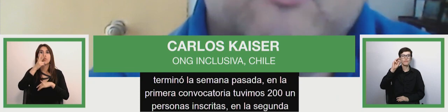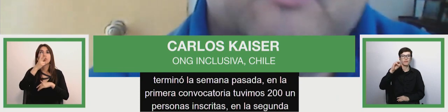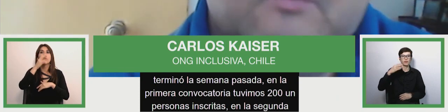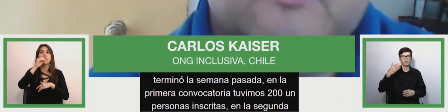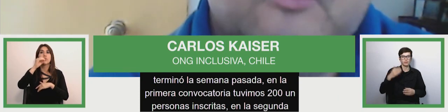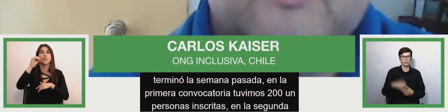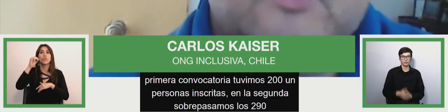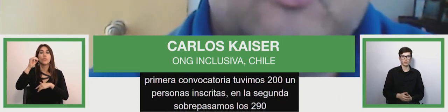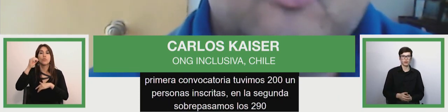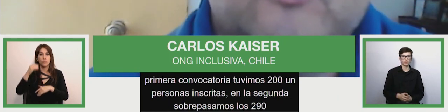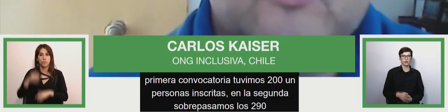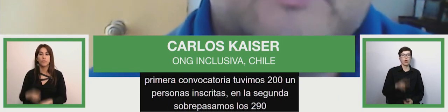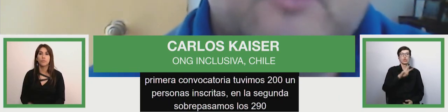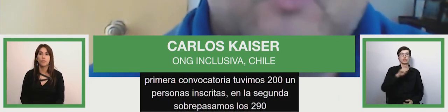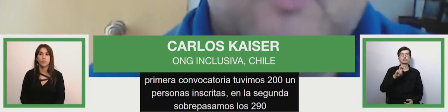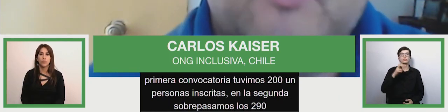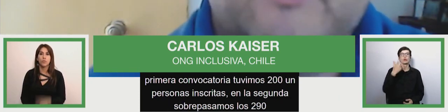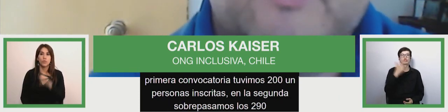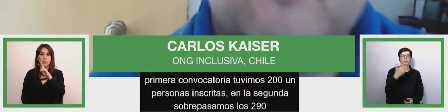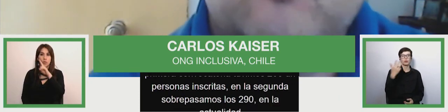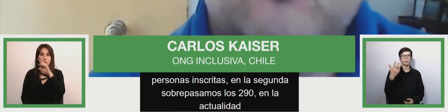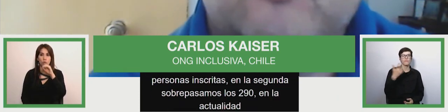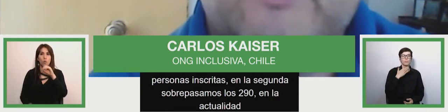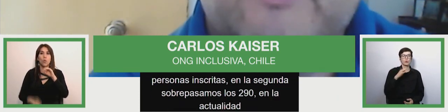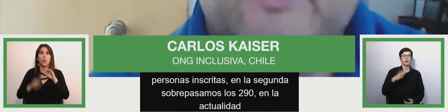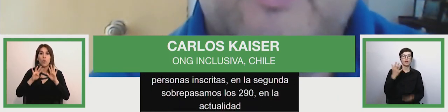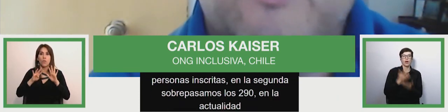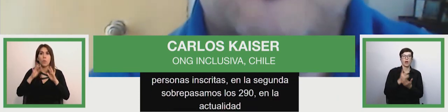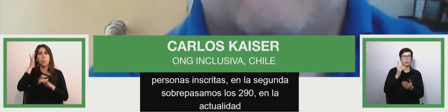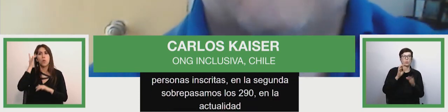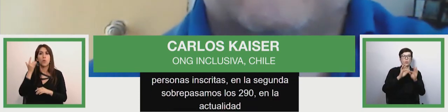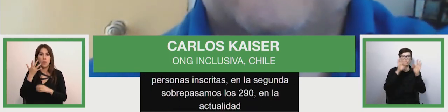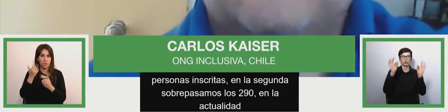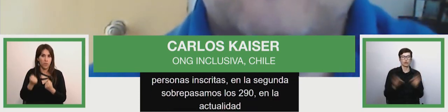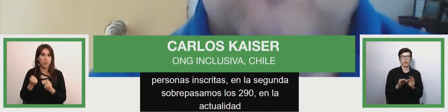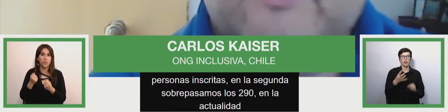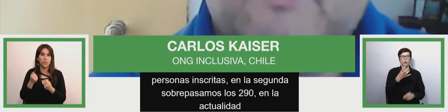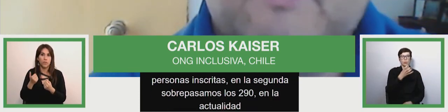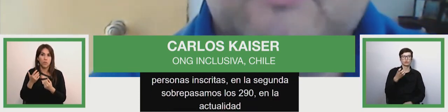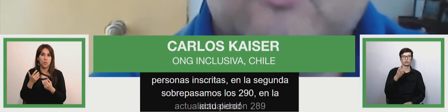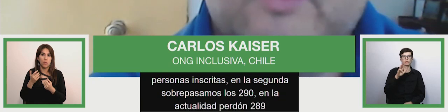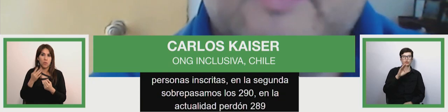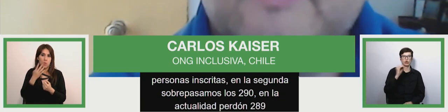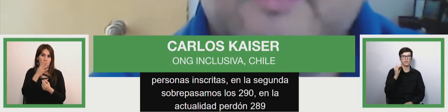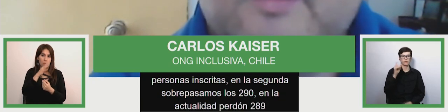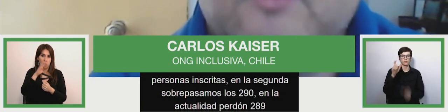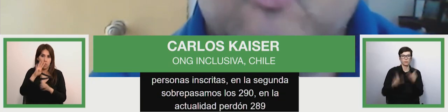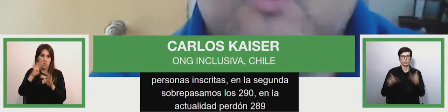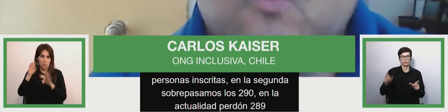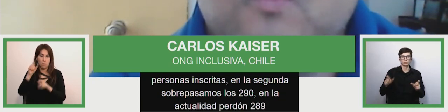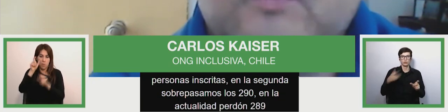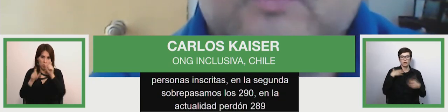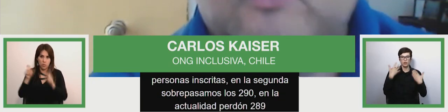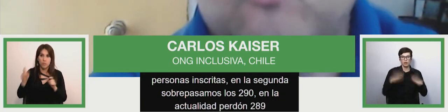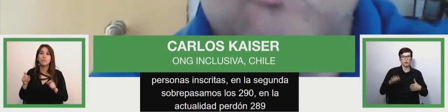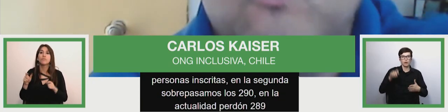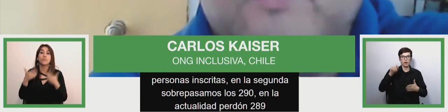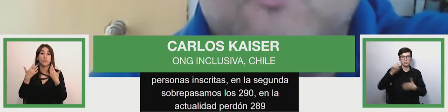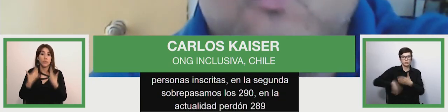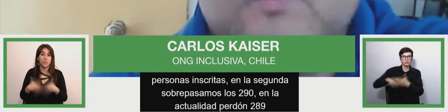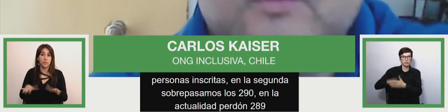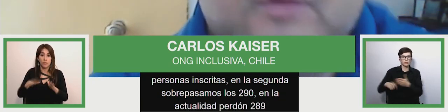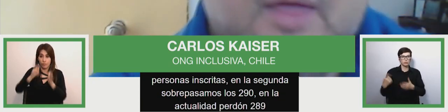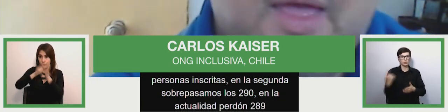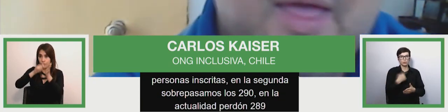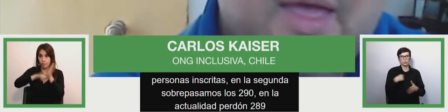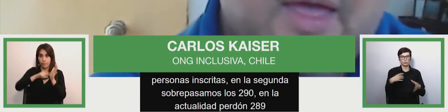call we had 200 people enrolled in the second call we had 290 more than 290